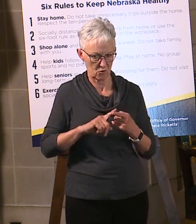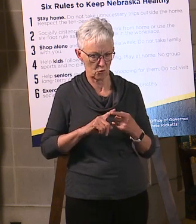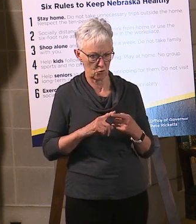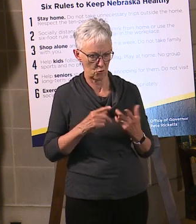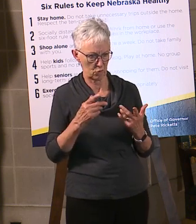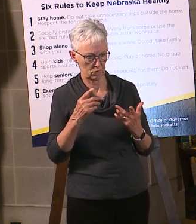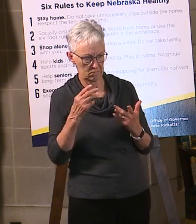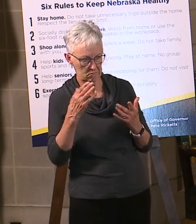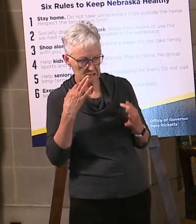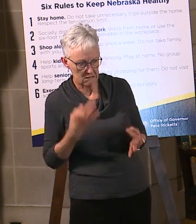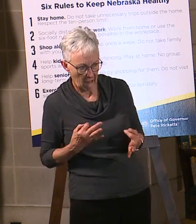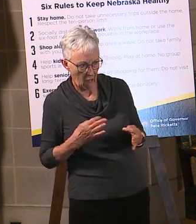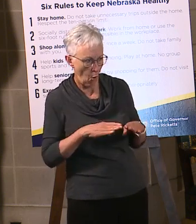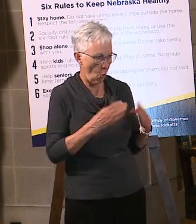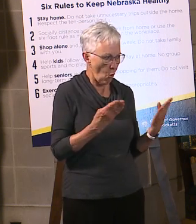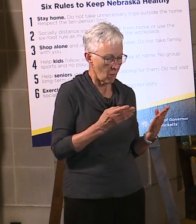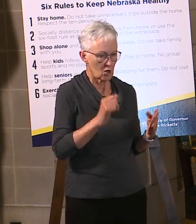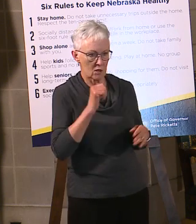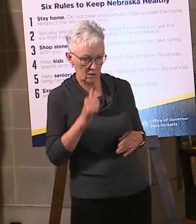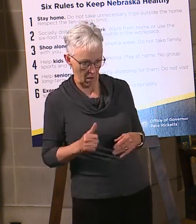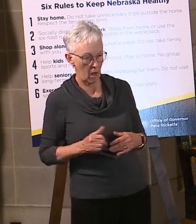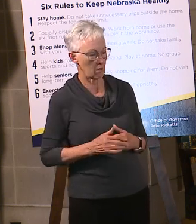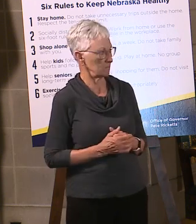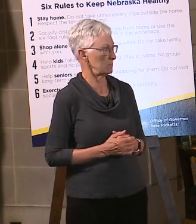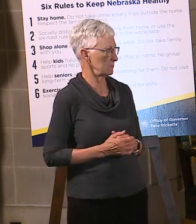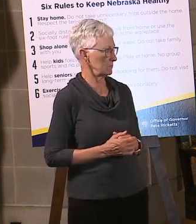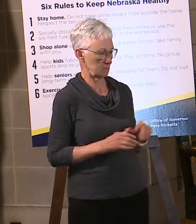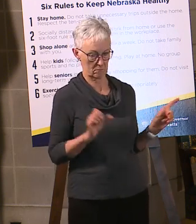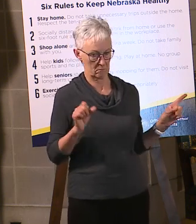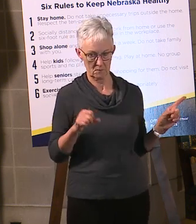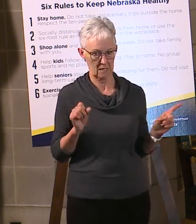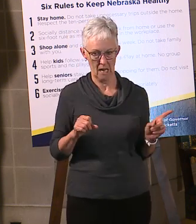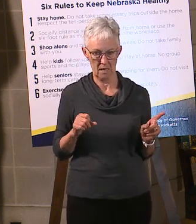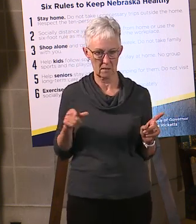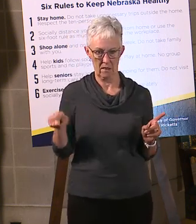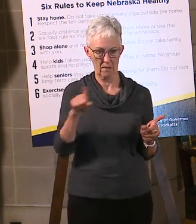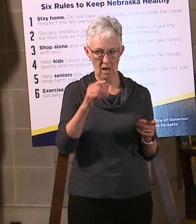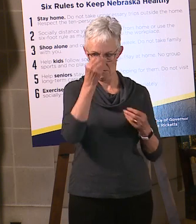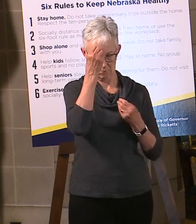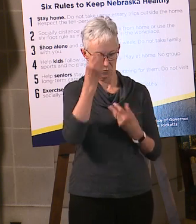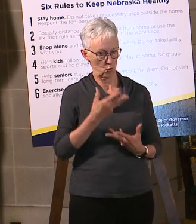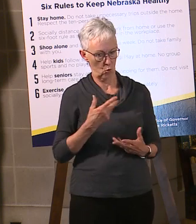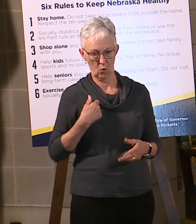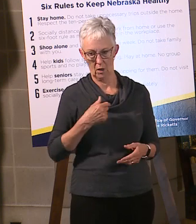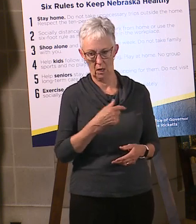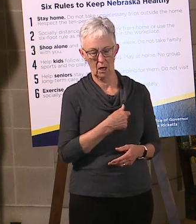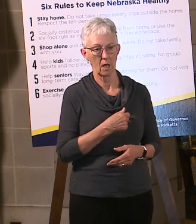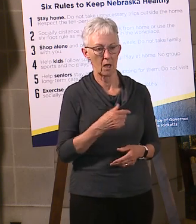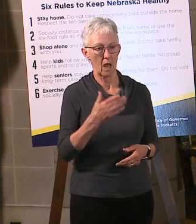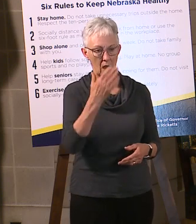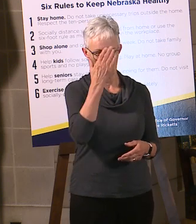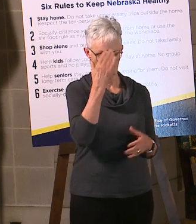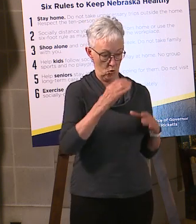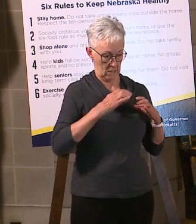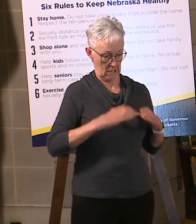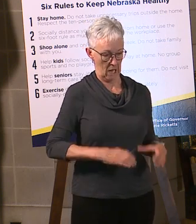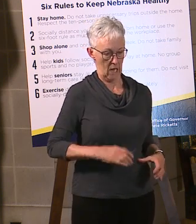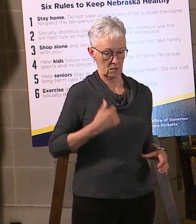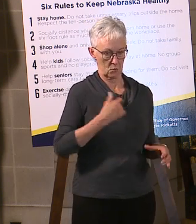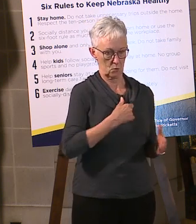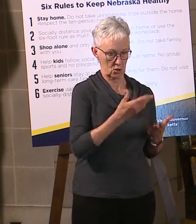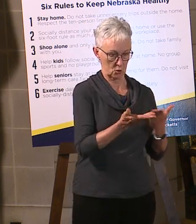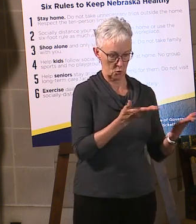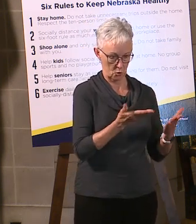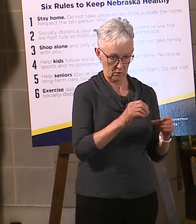And the answer to that question is, we are hearing that. So I can speak specifically for the clients that we serve at the Nebraska Business